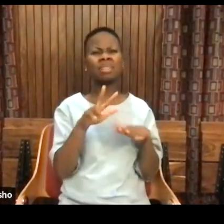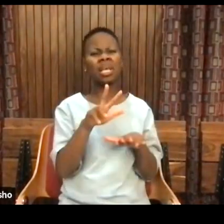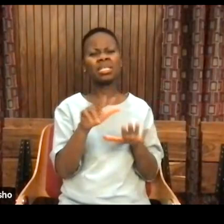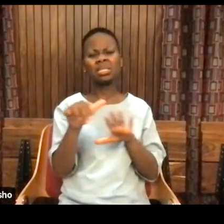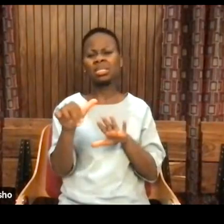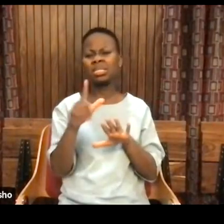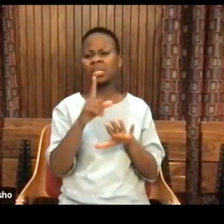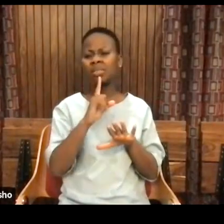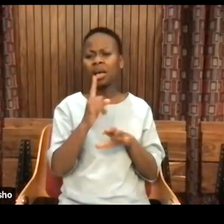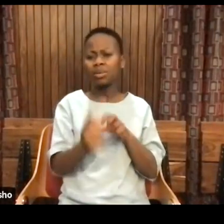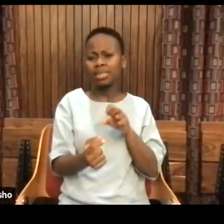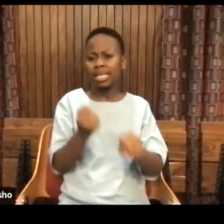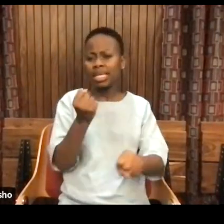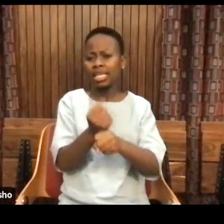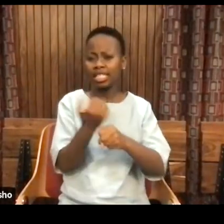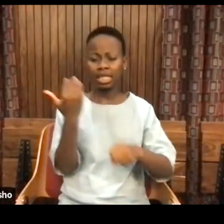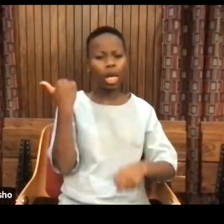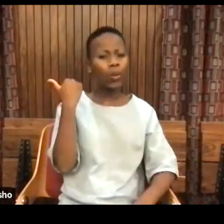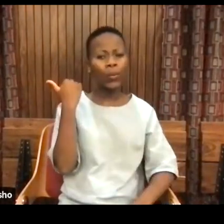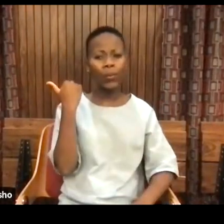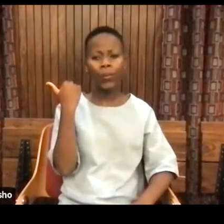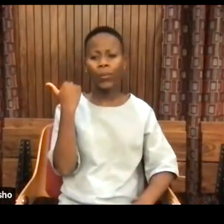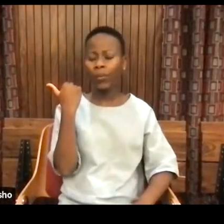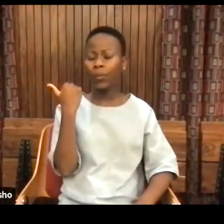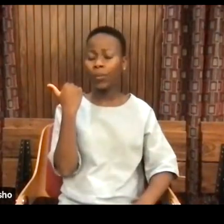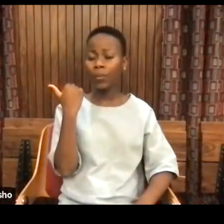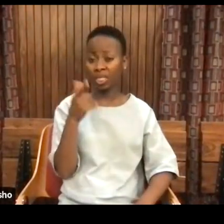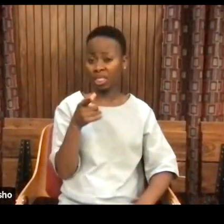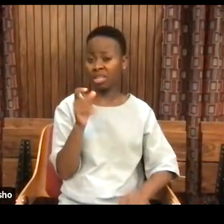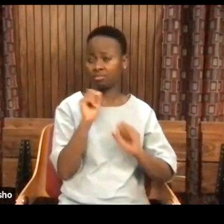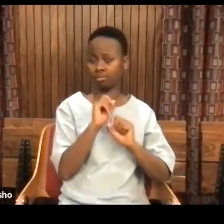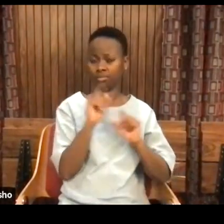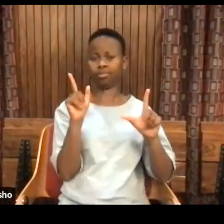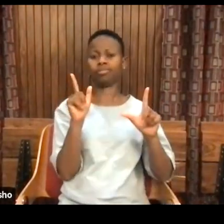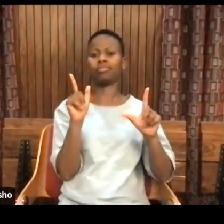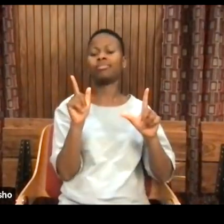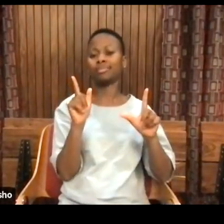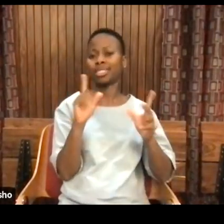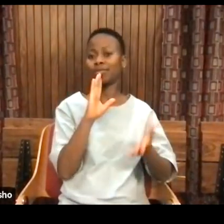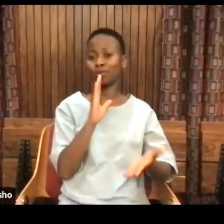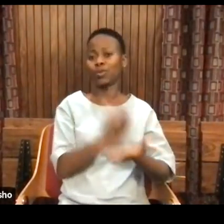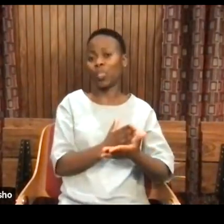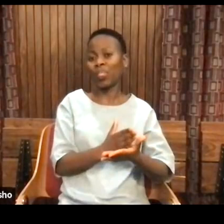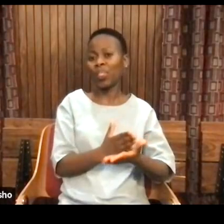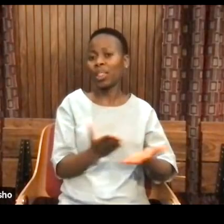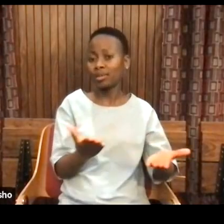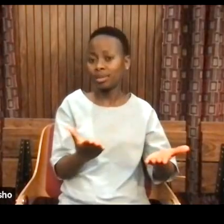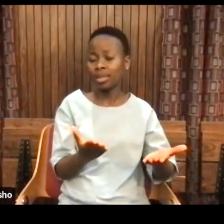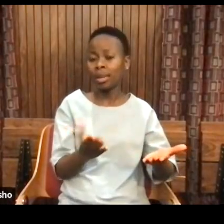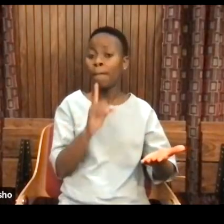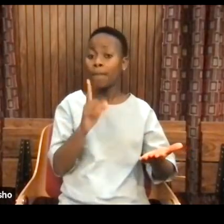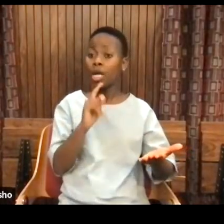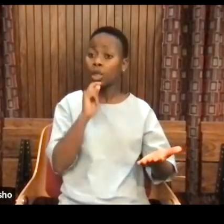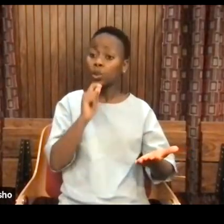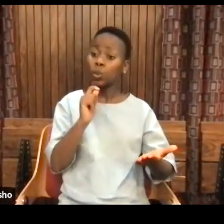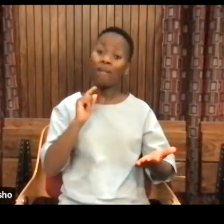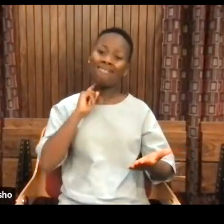years ago. And that realization brings a basic truth that has been covered by a lie,